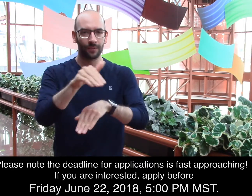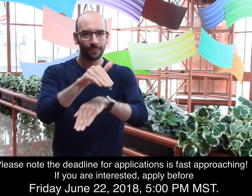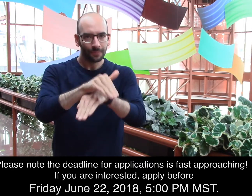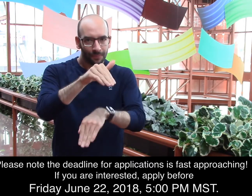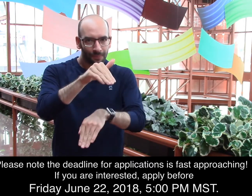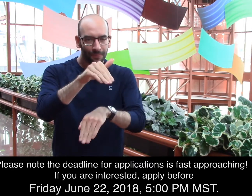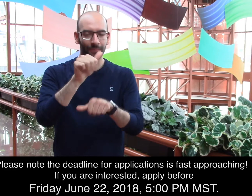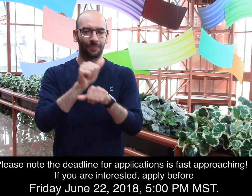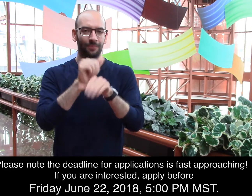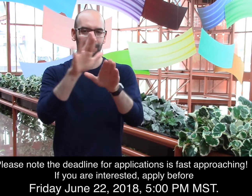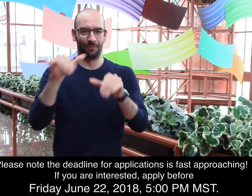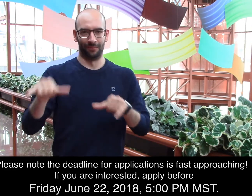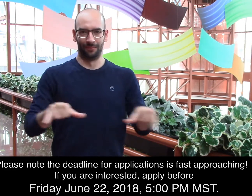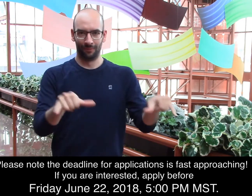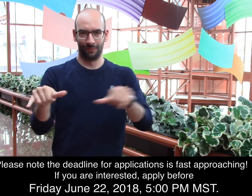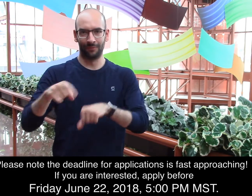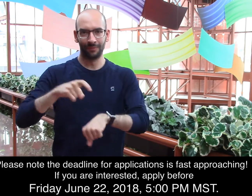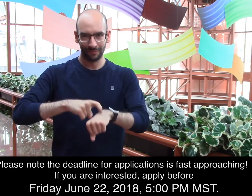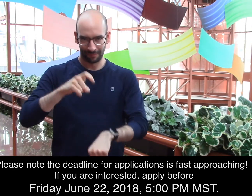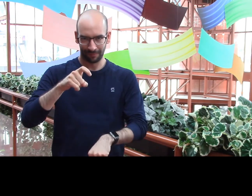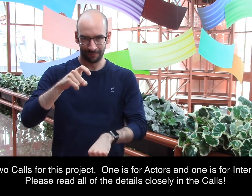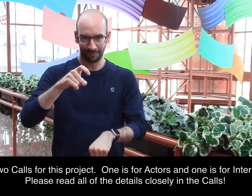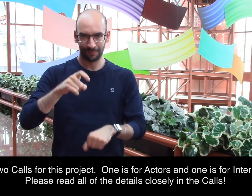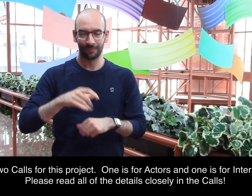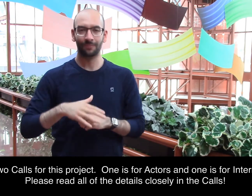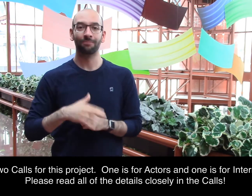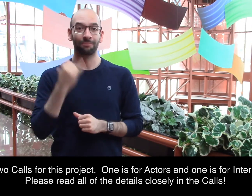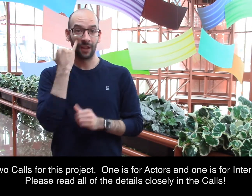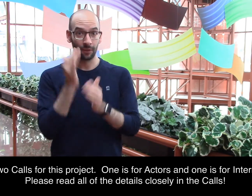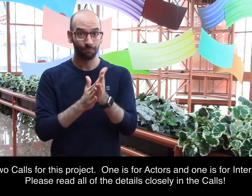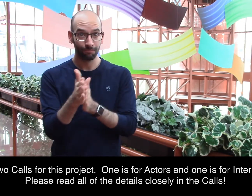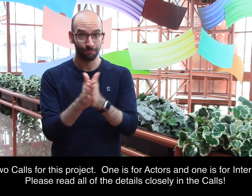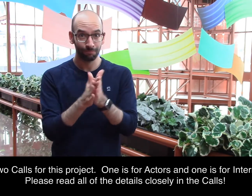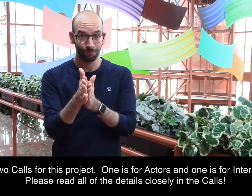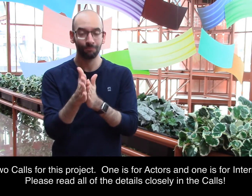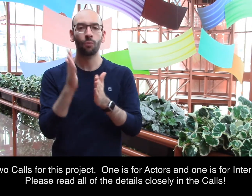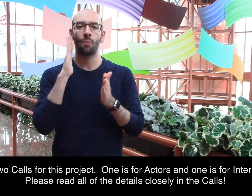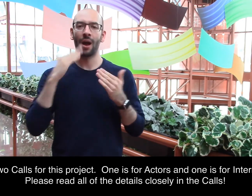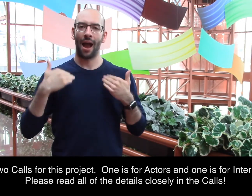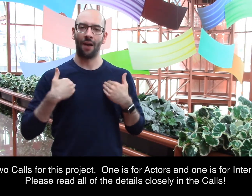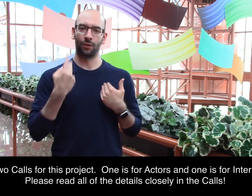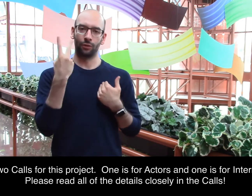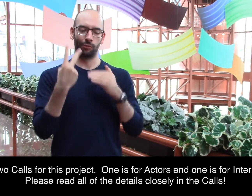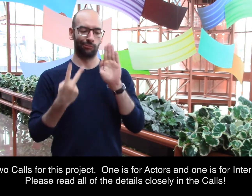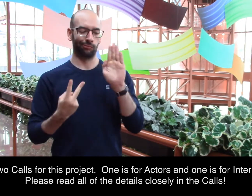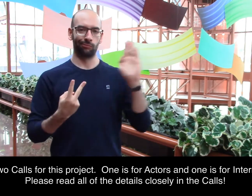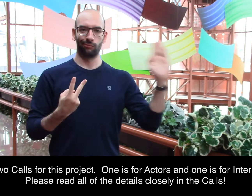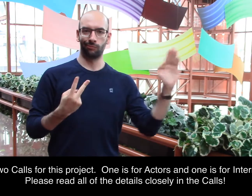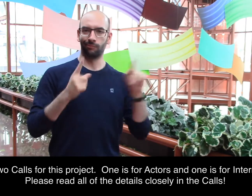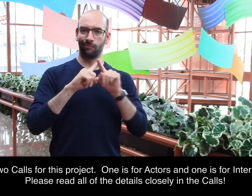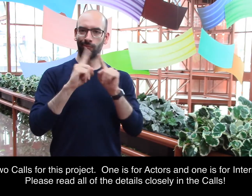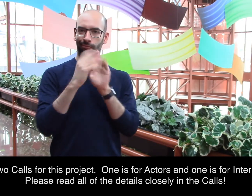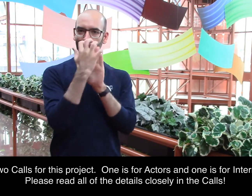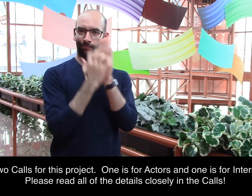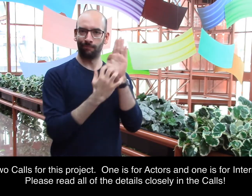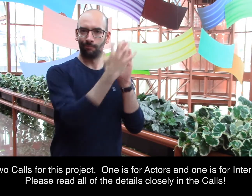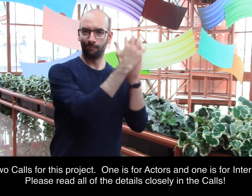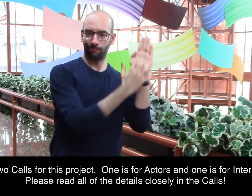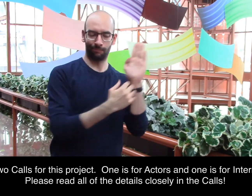sharp Mountain Standard time. There are two calls for this project. One is for actors